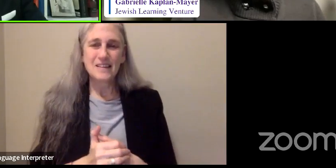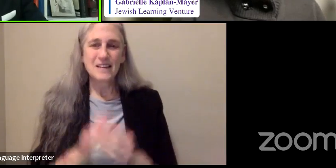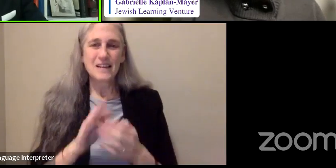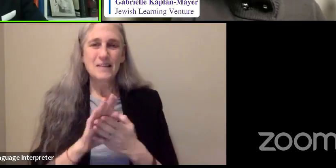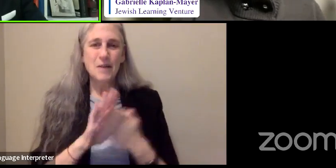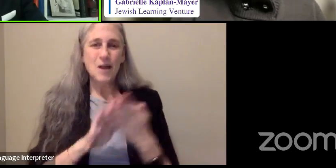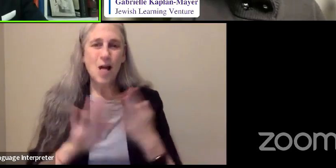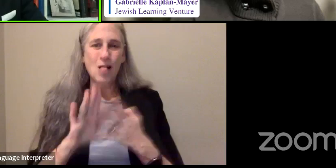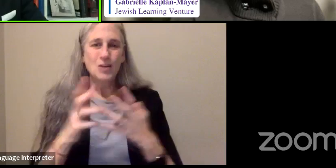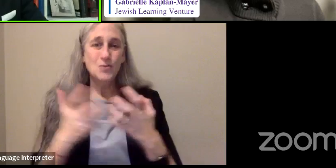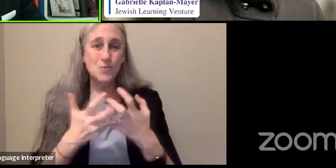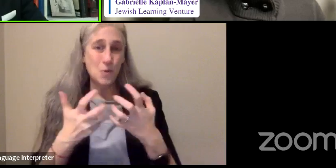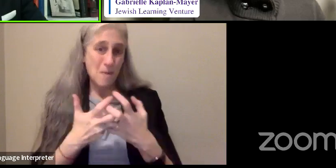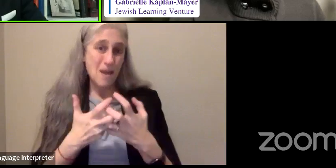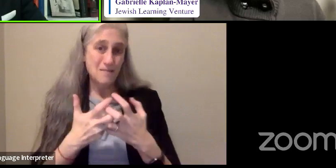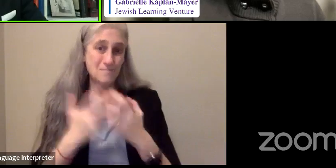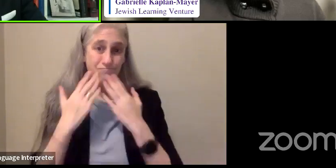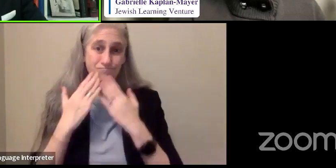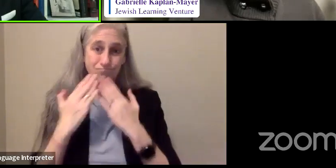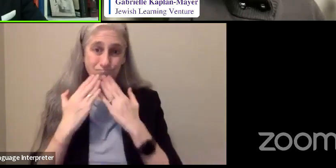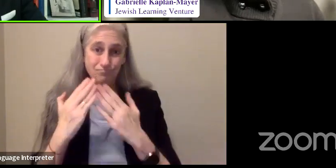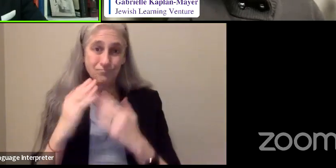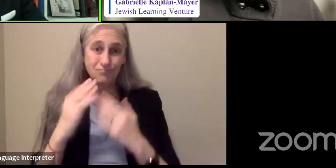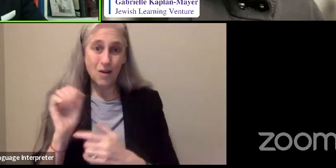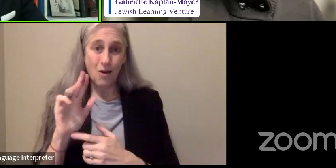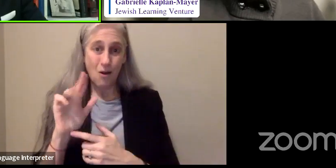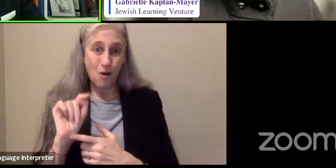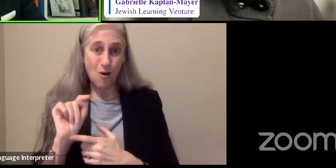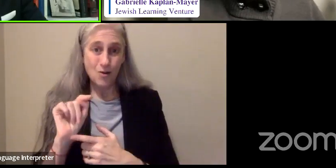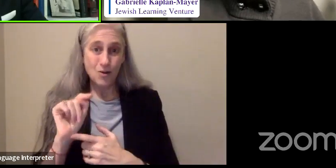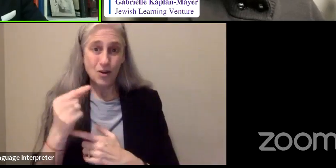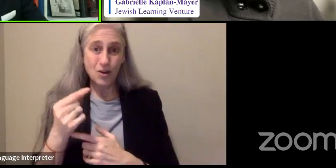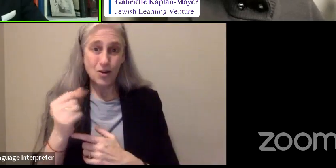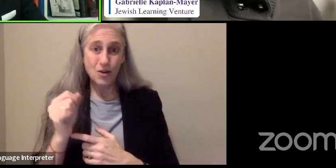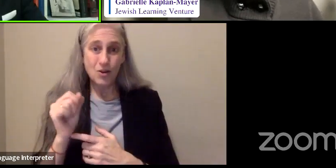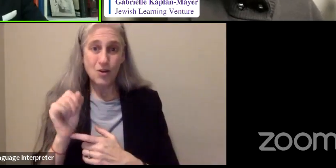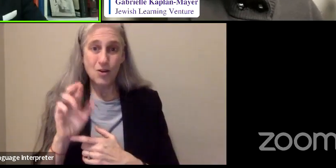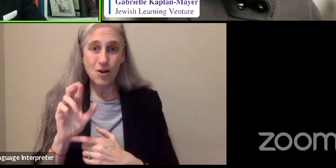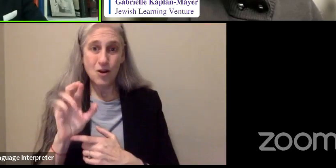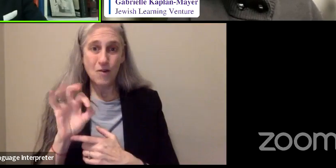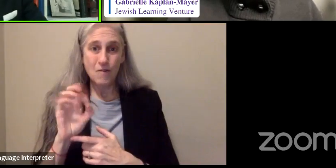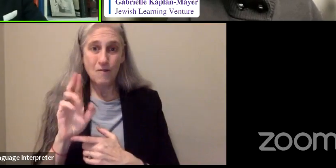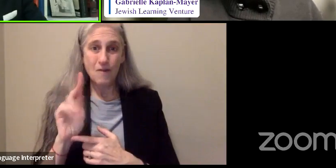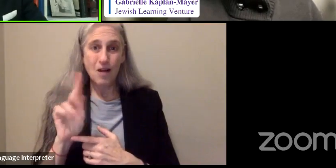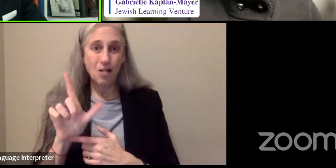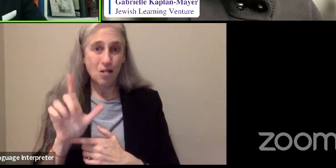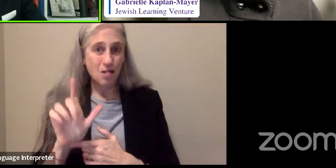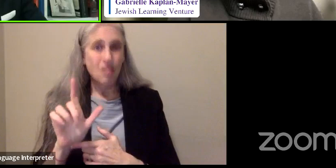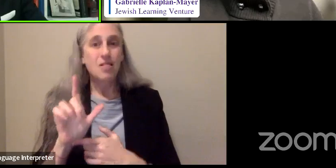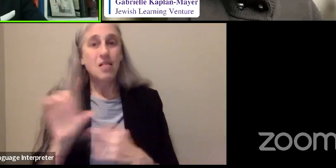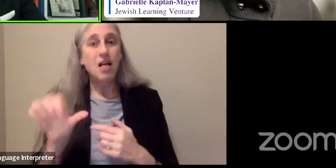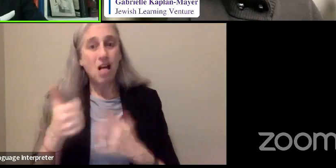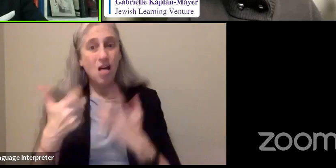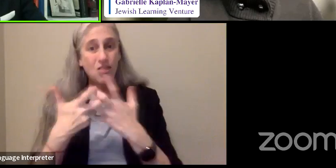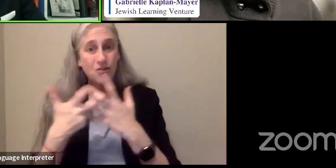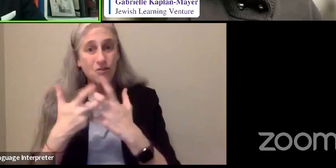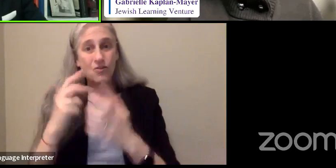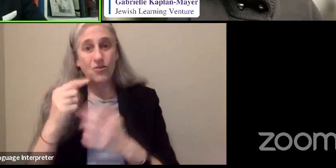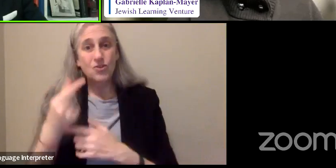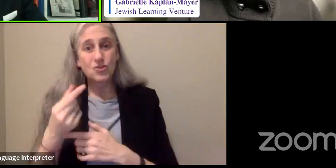roommate, as you know, Art Garfunkel, my other college roommate, Jerry Spire,